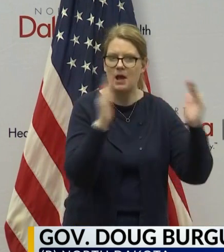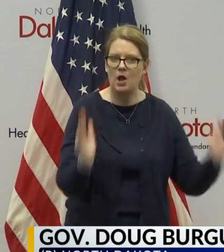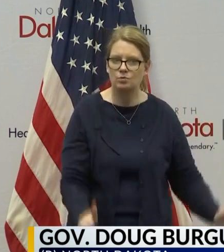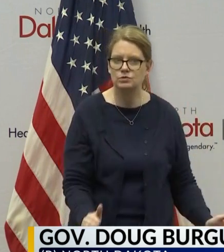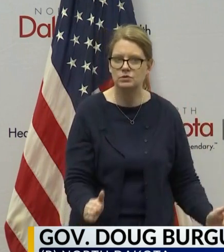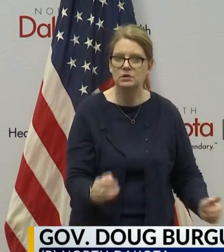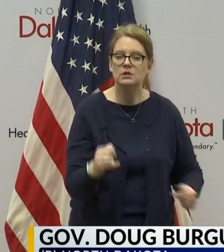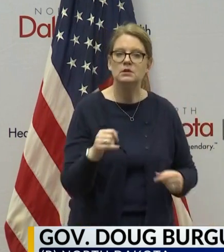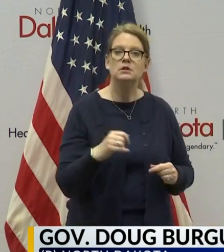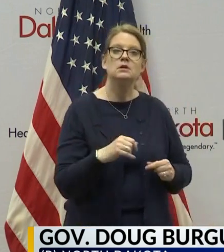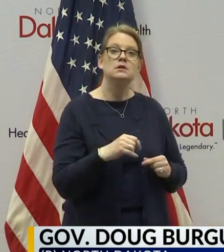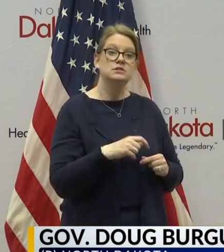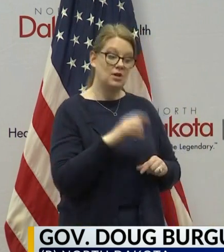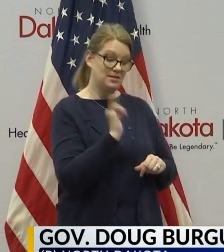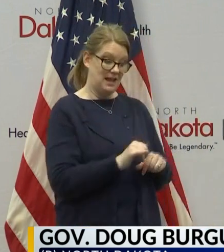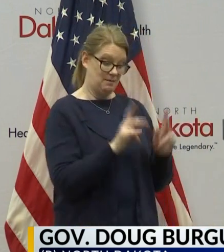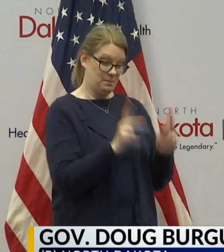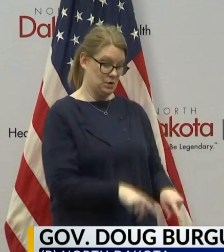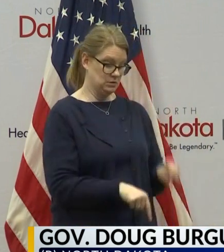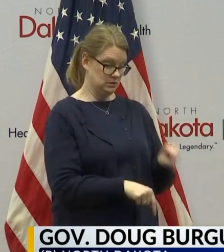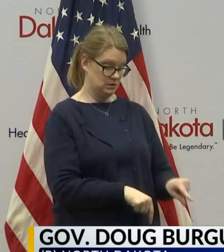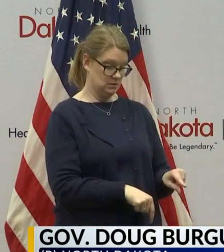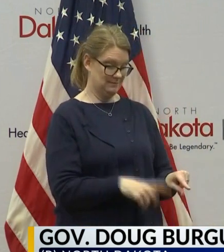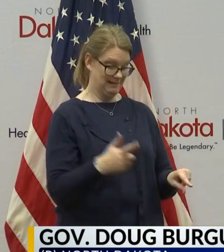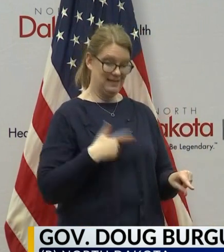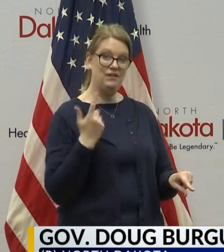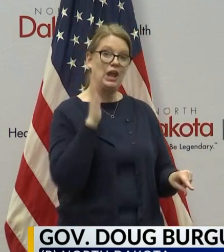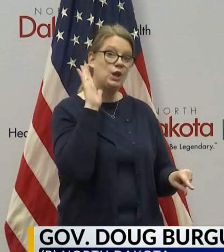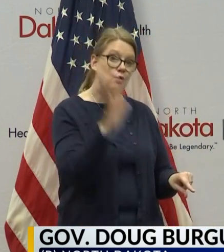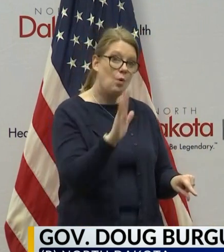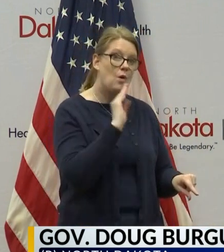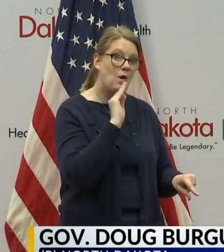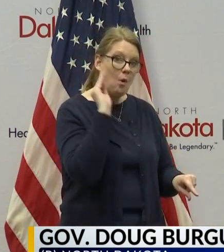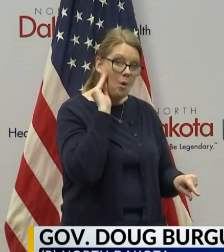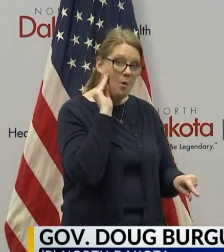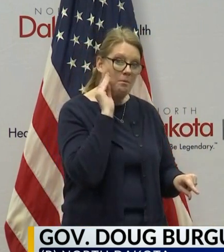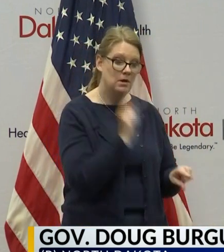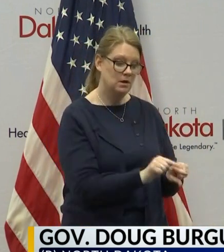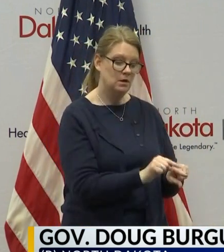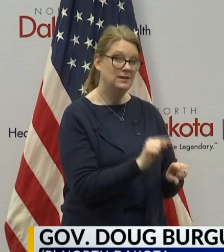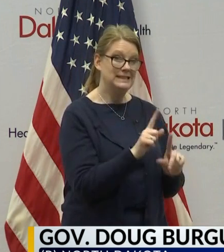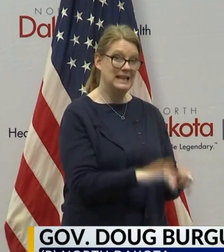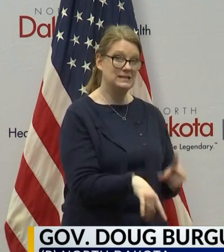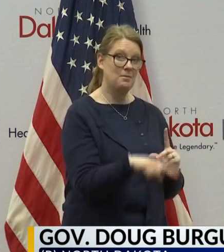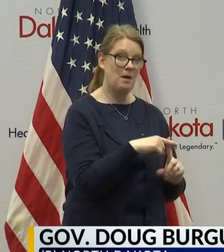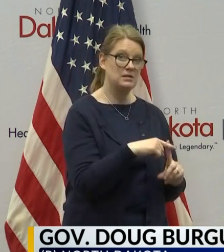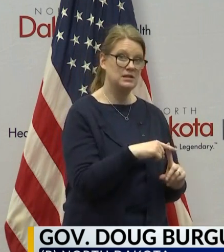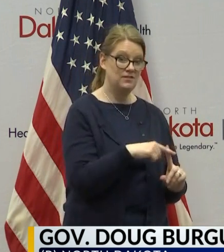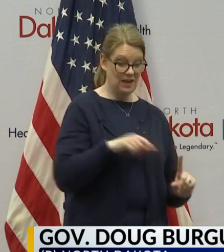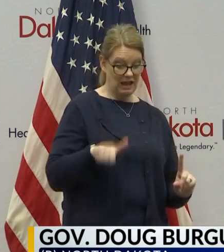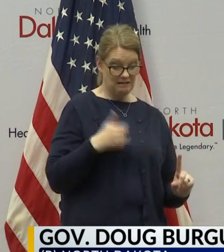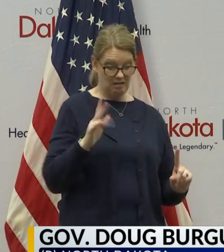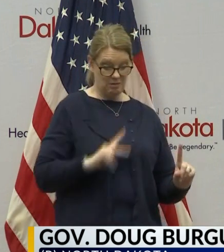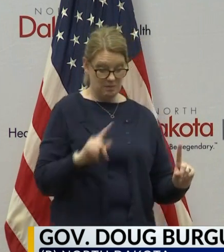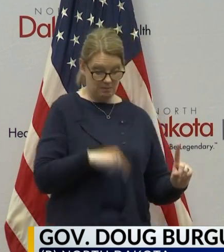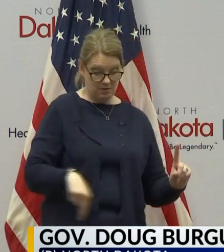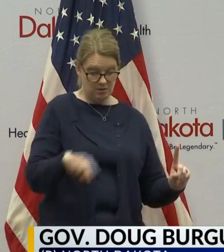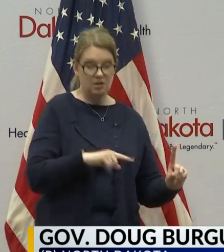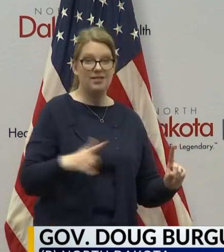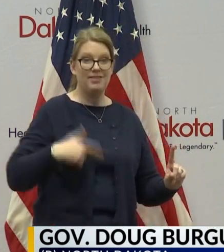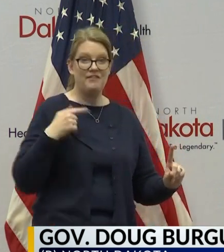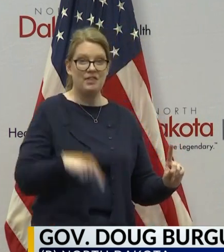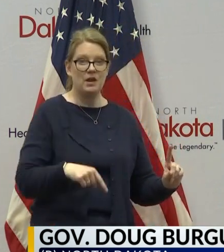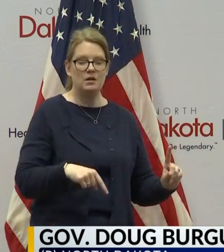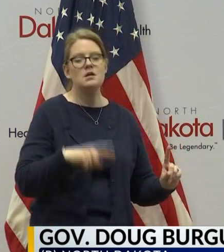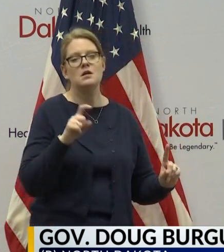if you're living with someone who has tested positive, you are also ordered by this executive order to self-quarantine for a period of no less than